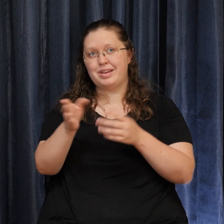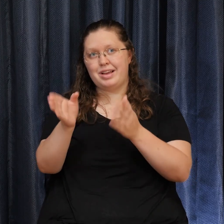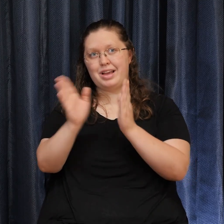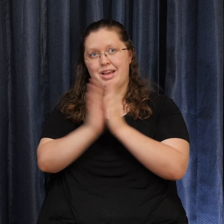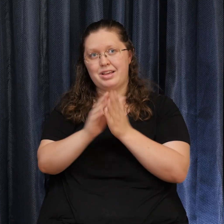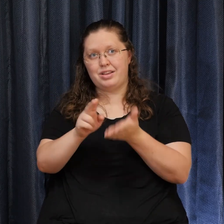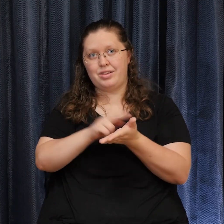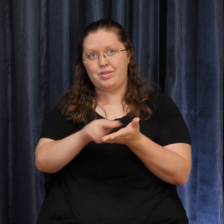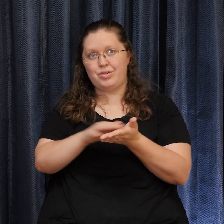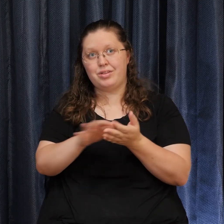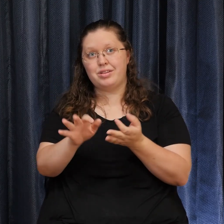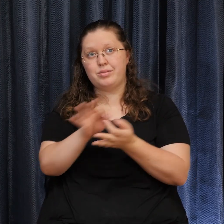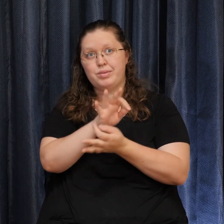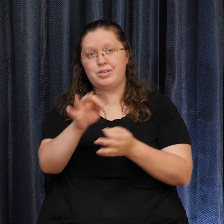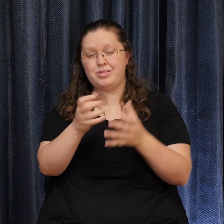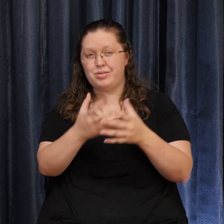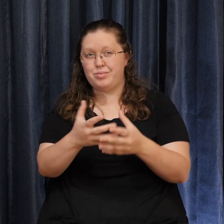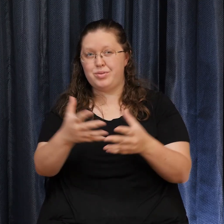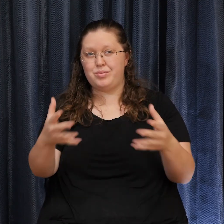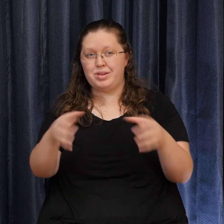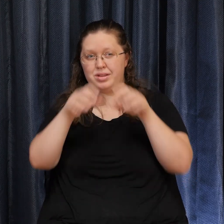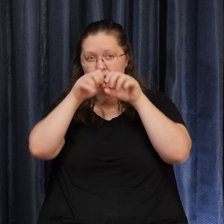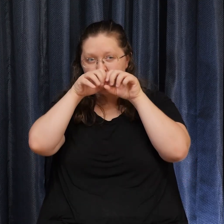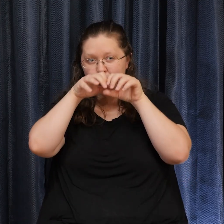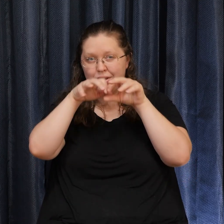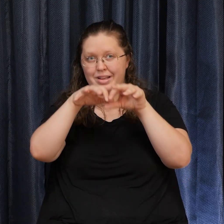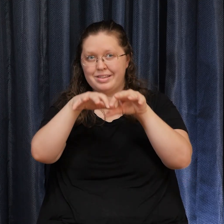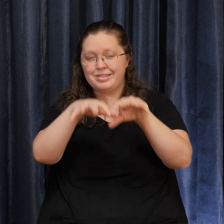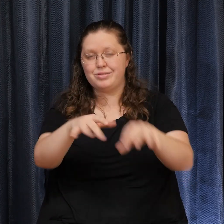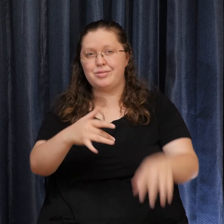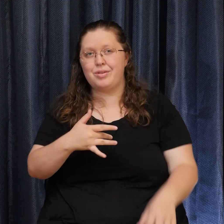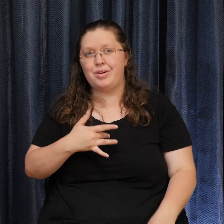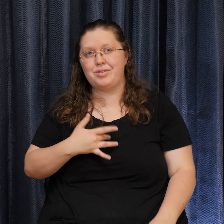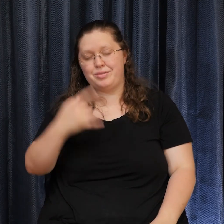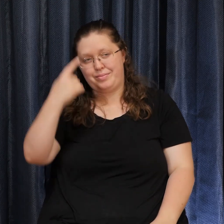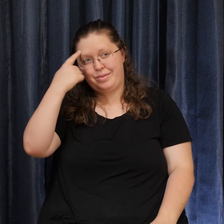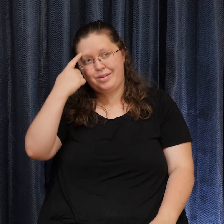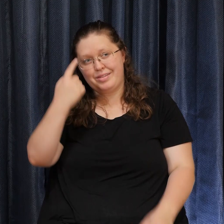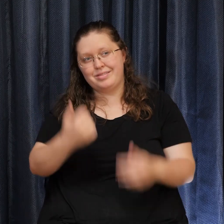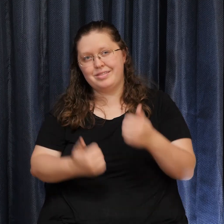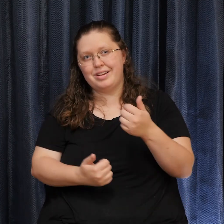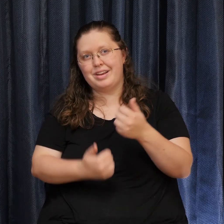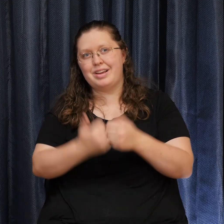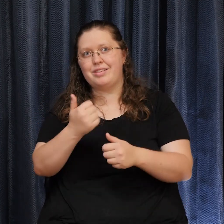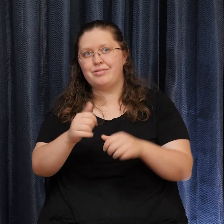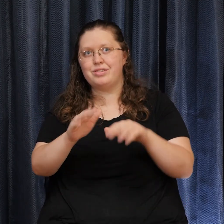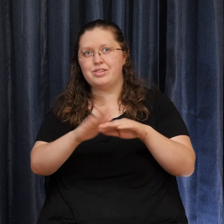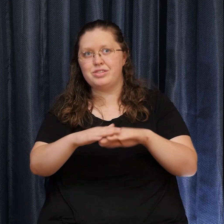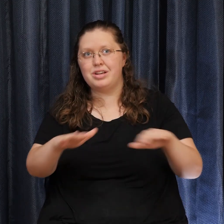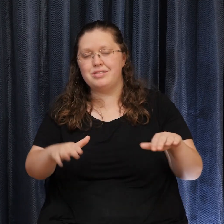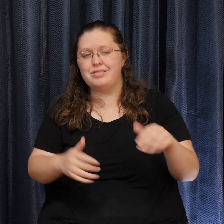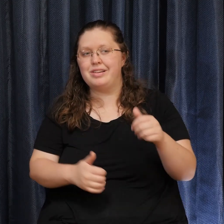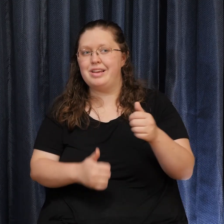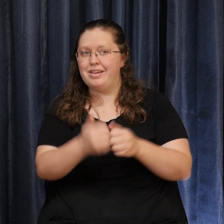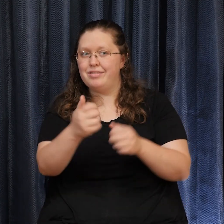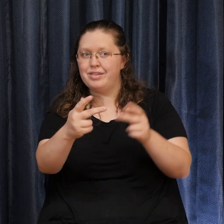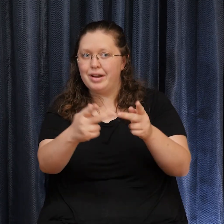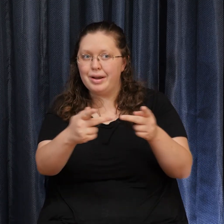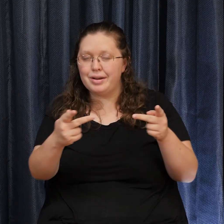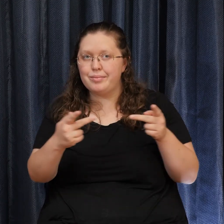that blessing To the heart and mind Of every child Everywhere Every When